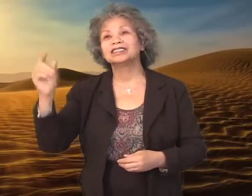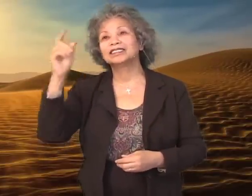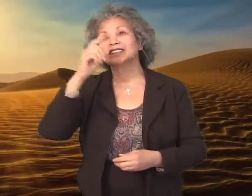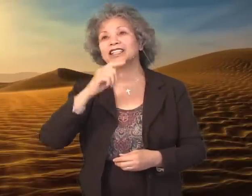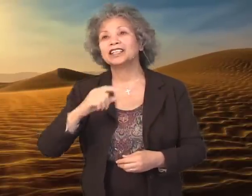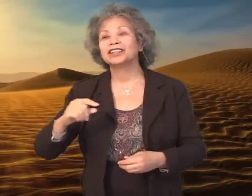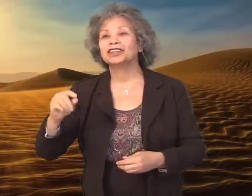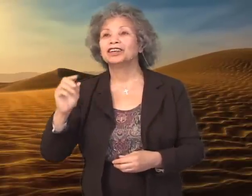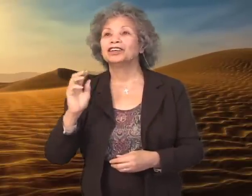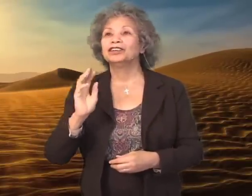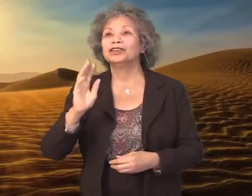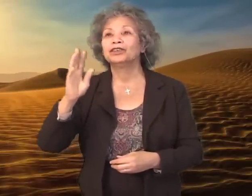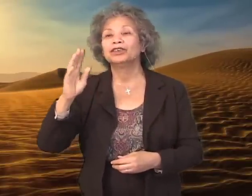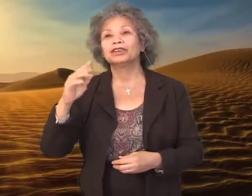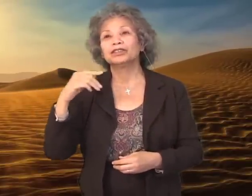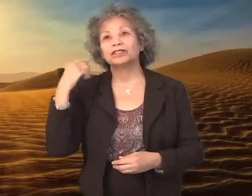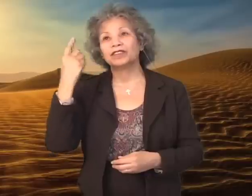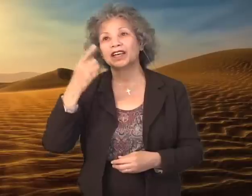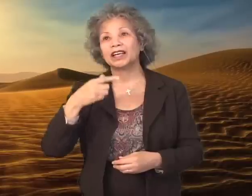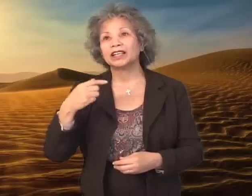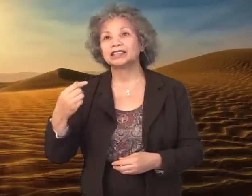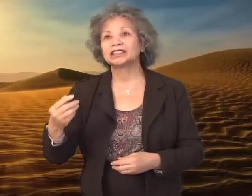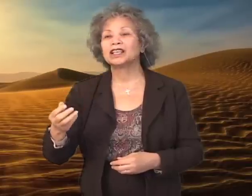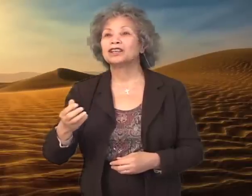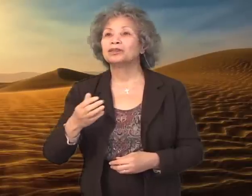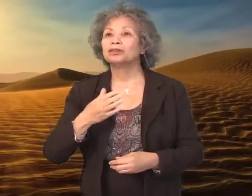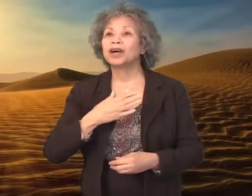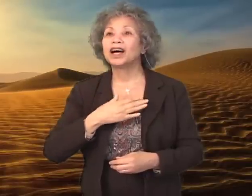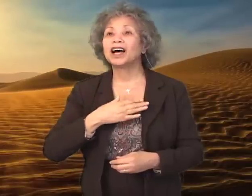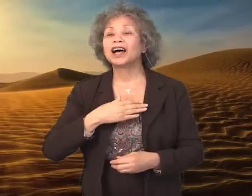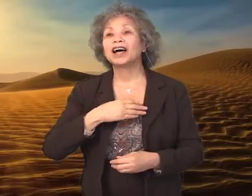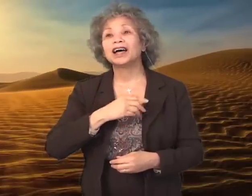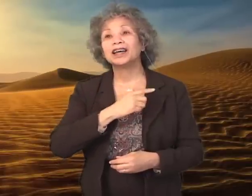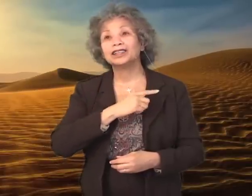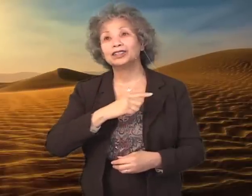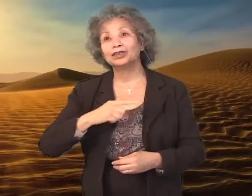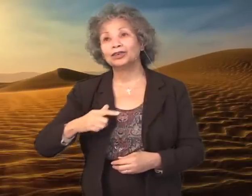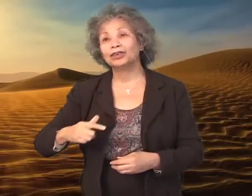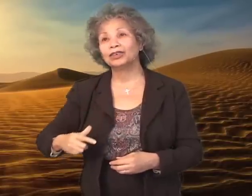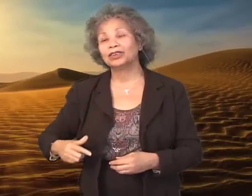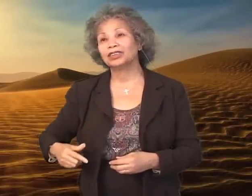seek your face, my Lord,